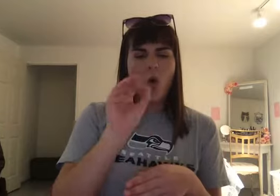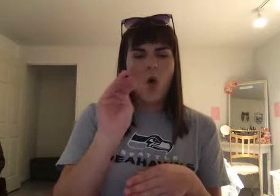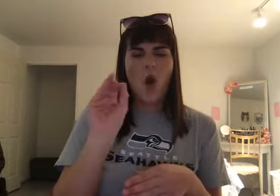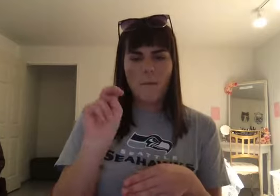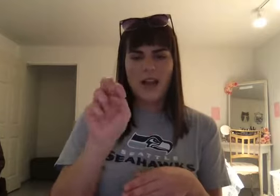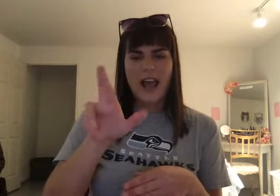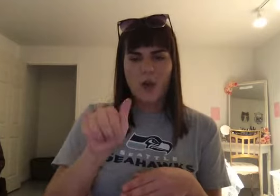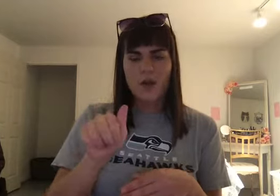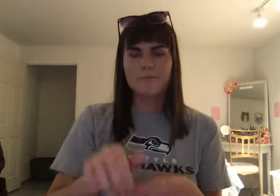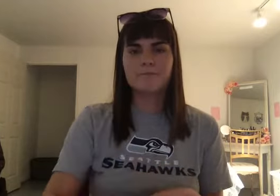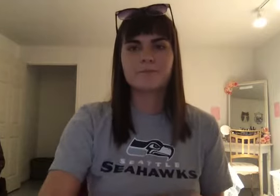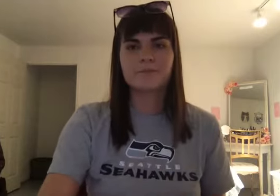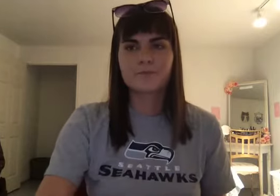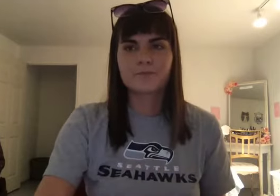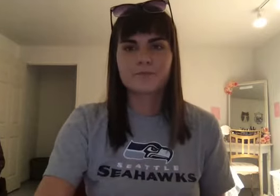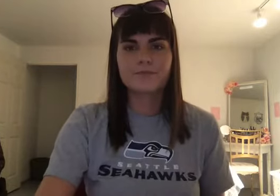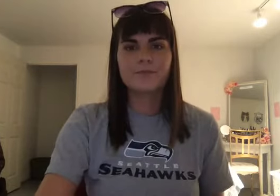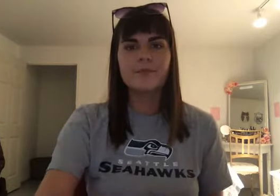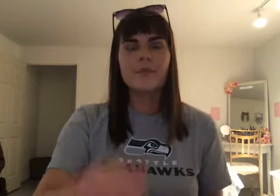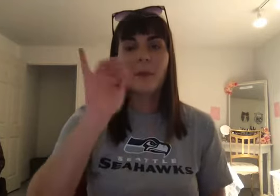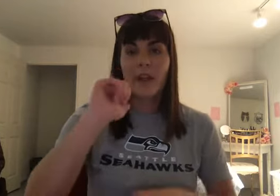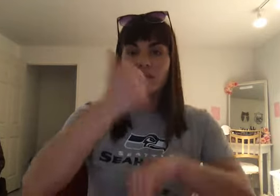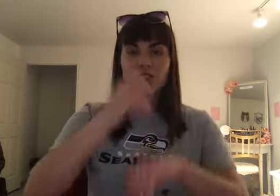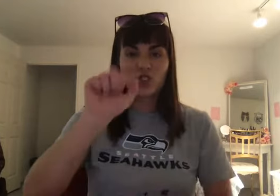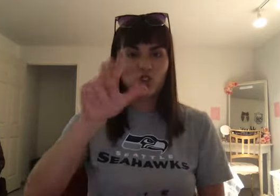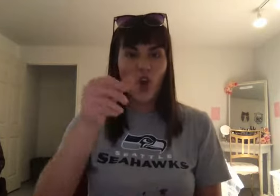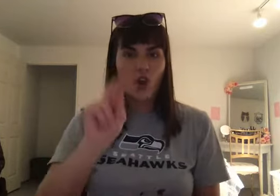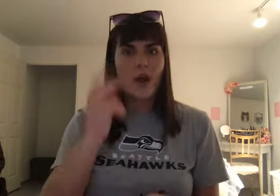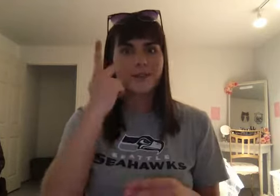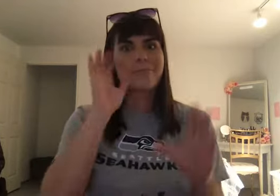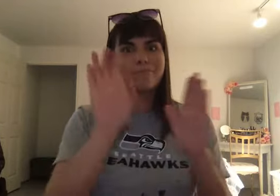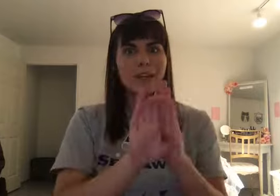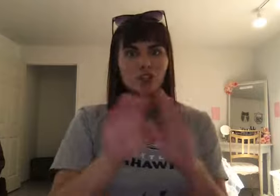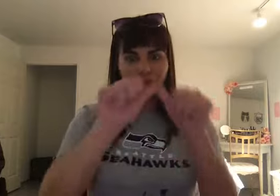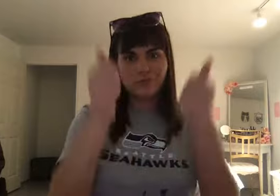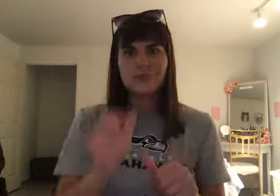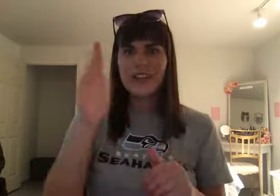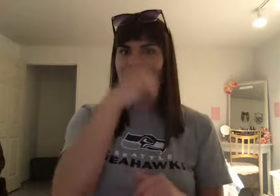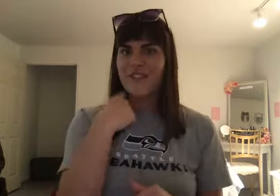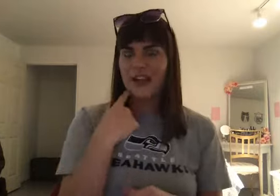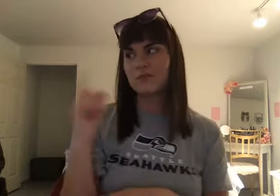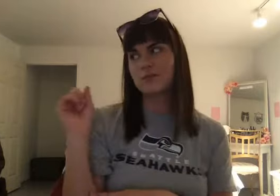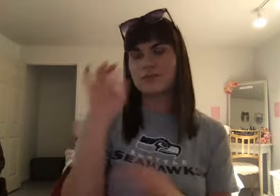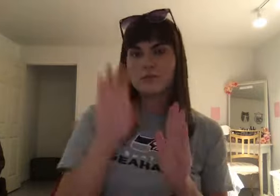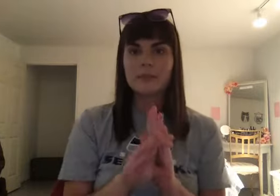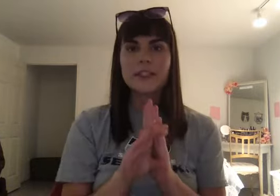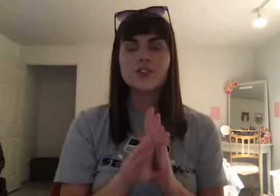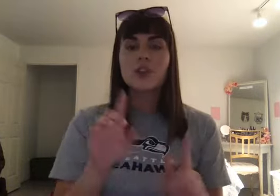a. And a bust. Of his face. On the picture. On the right. And he's going to unite. And.